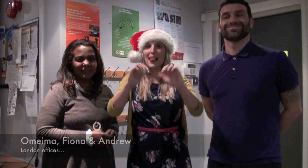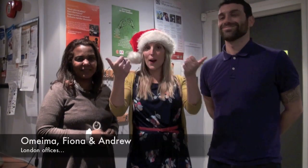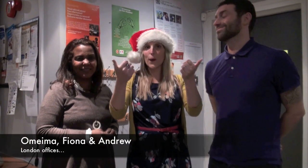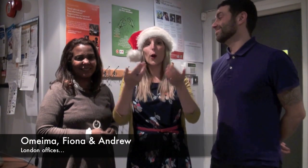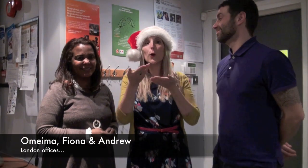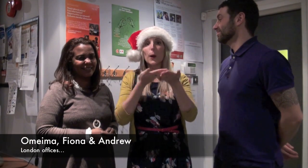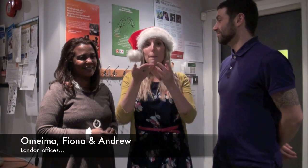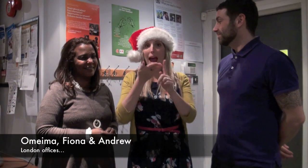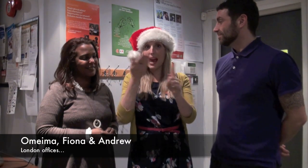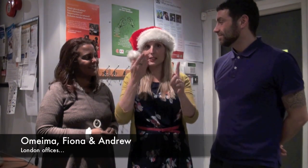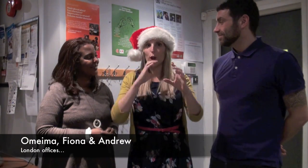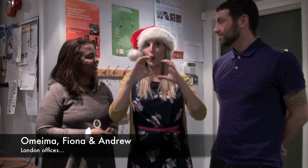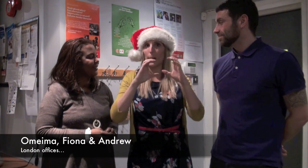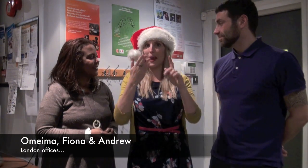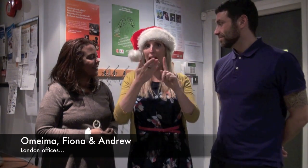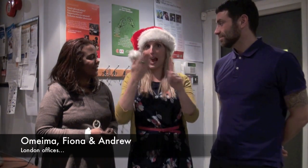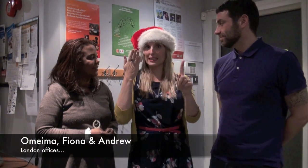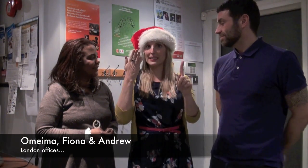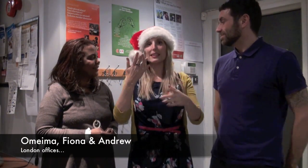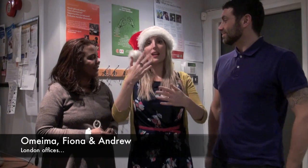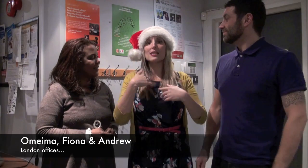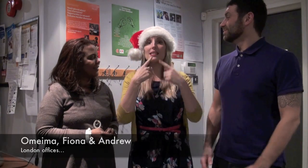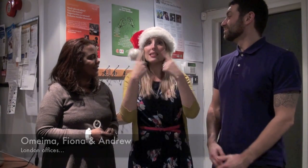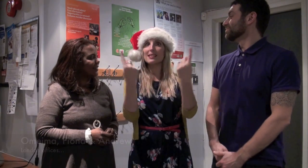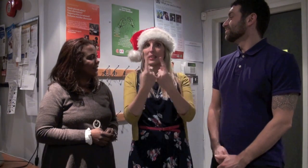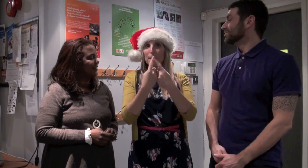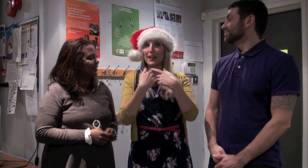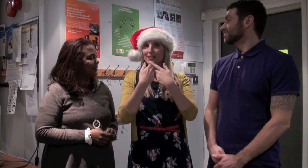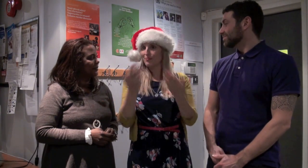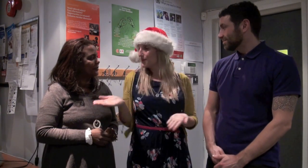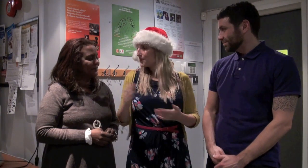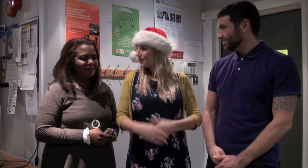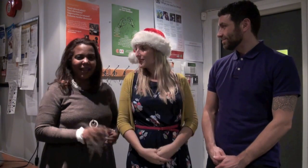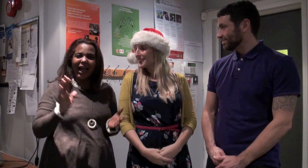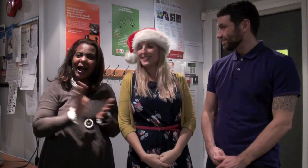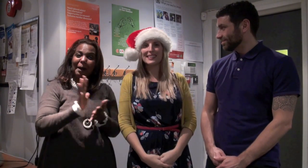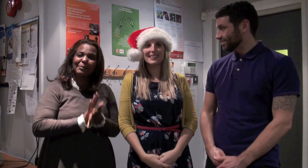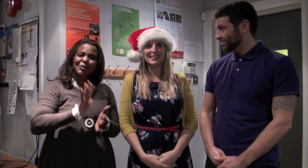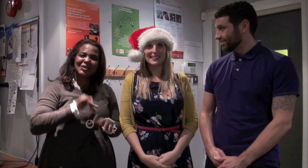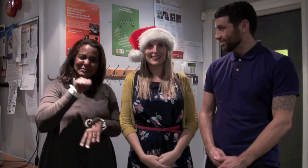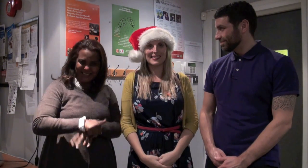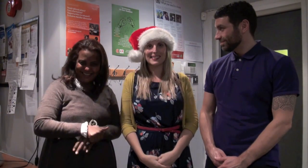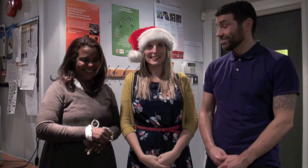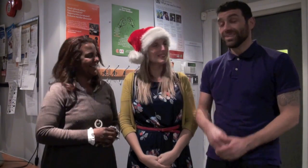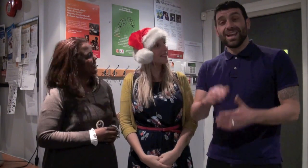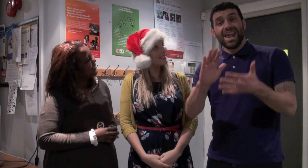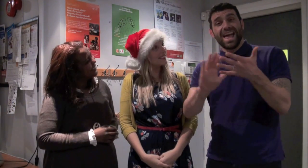Hello! From Communication and Community ID, we have something to tell you. Happy Christmas